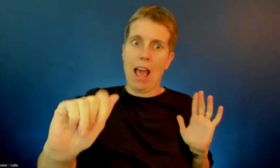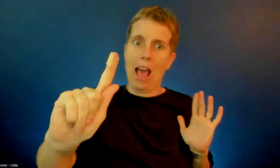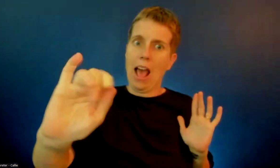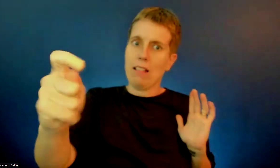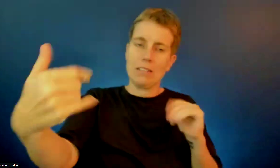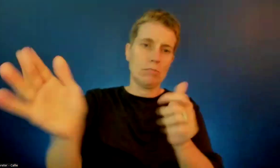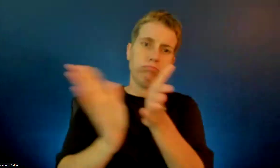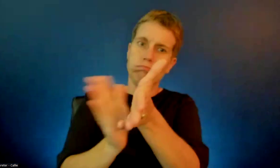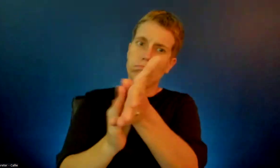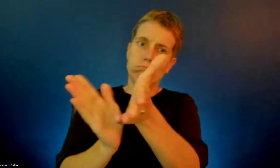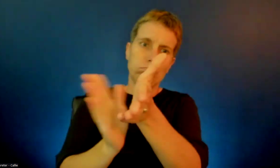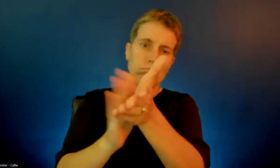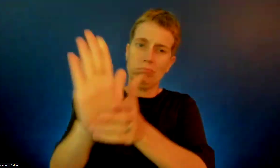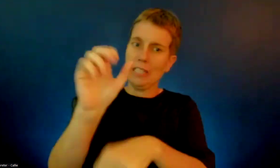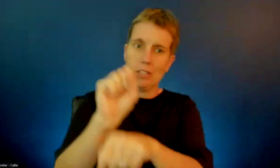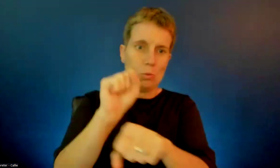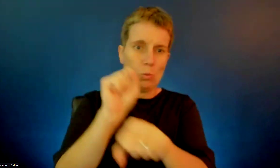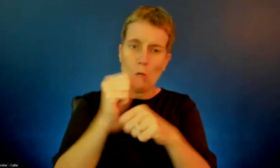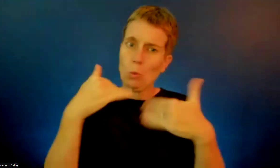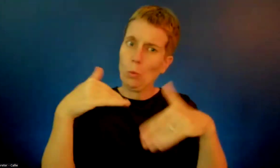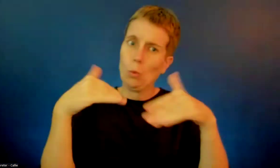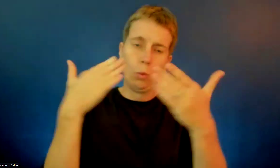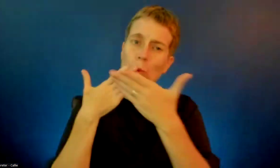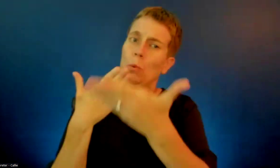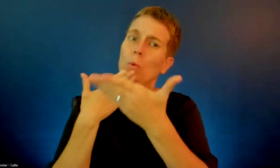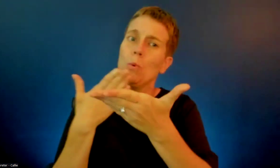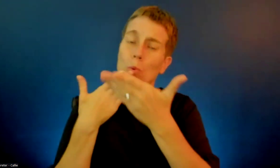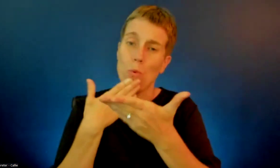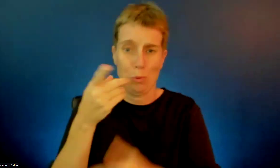And he did an outstanding job. He did. Okay.